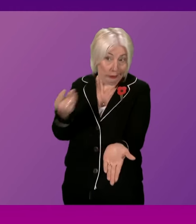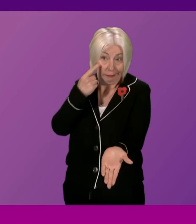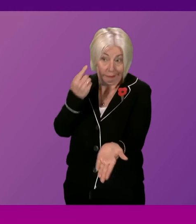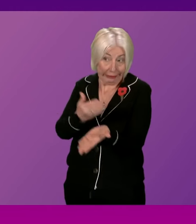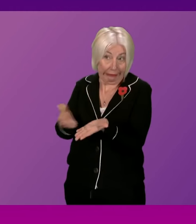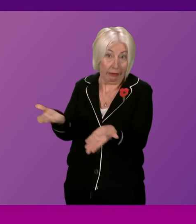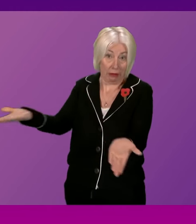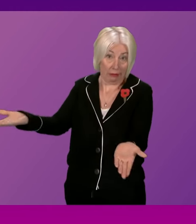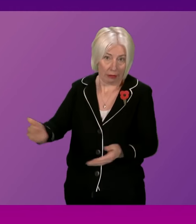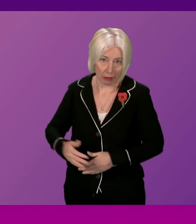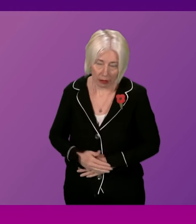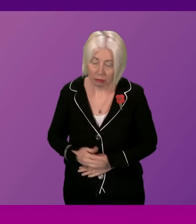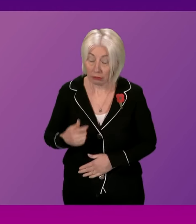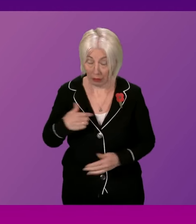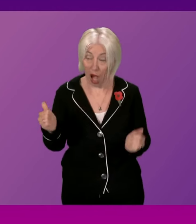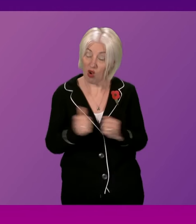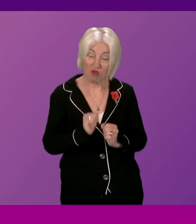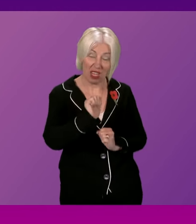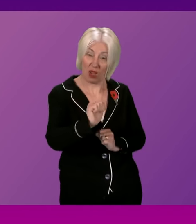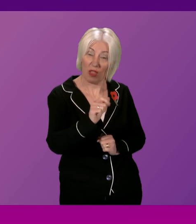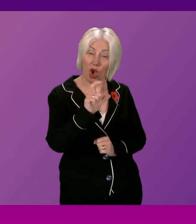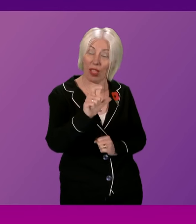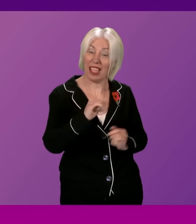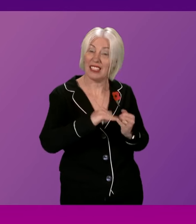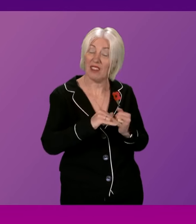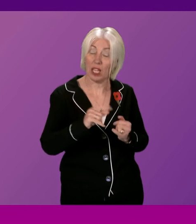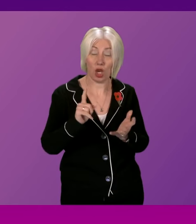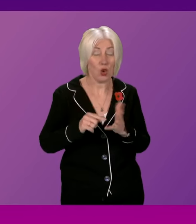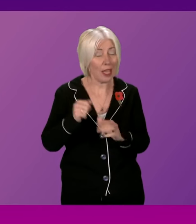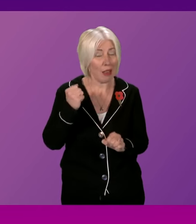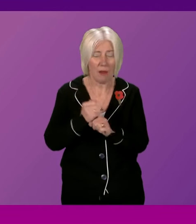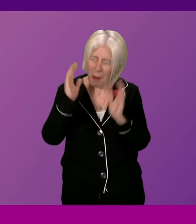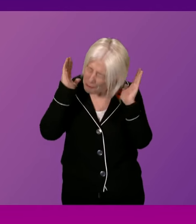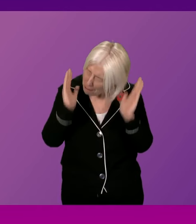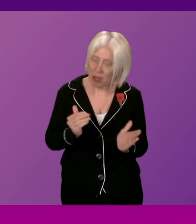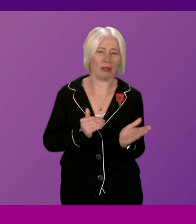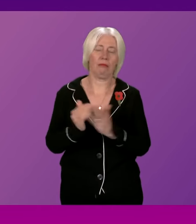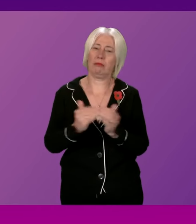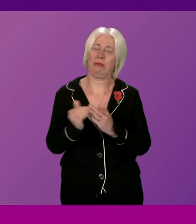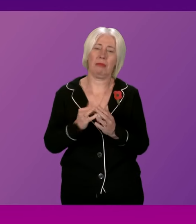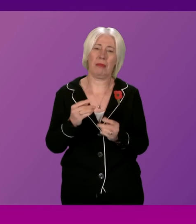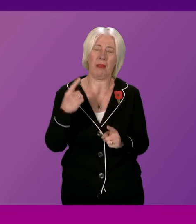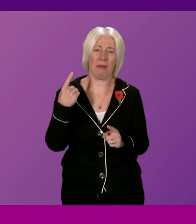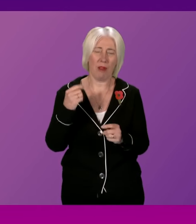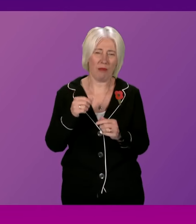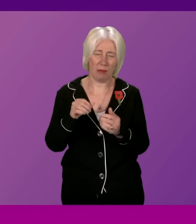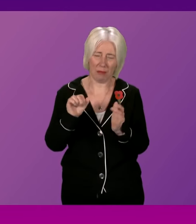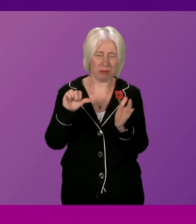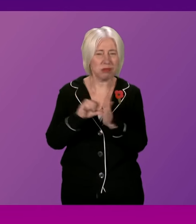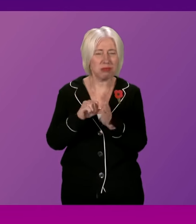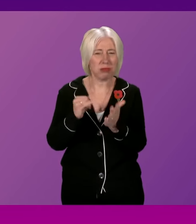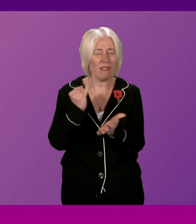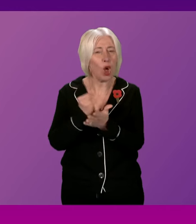I agree with Colette Stevenson that the UK Government must urgently fix the fundamental flaws with universal credit